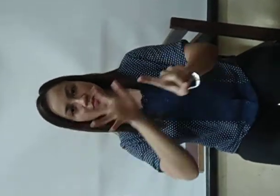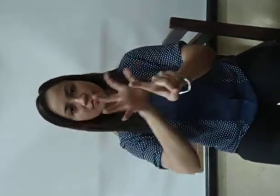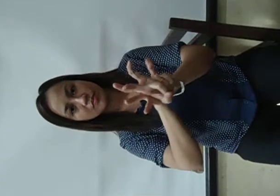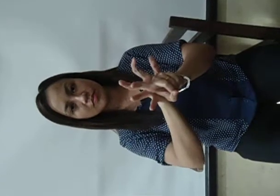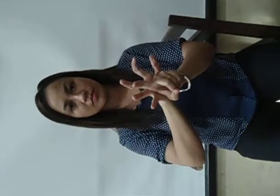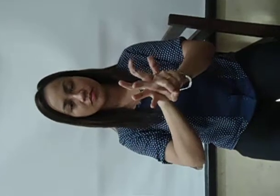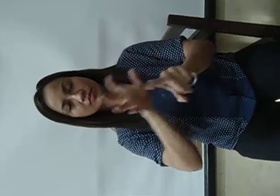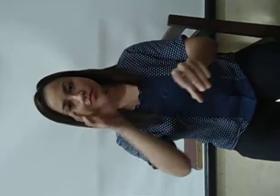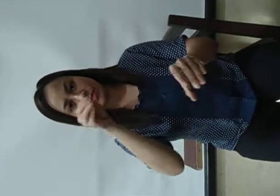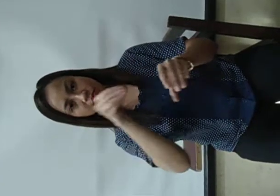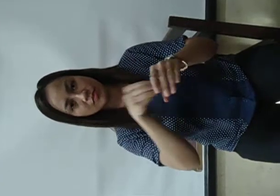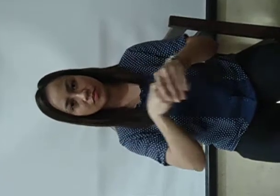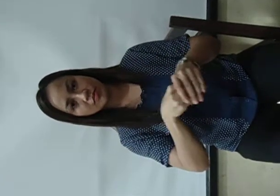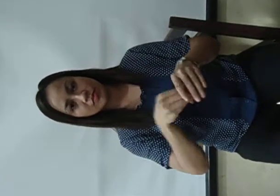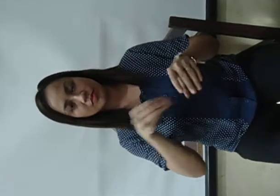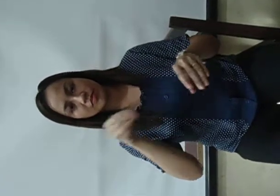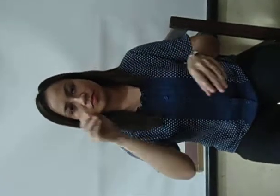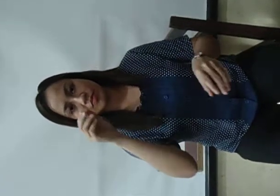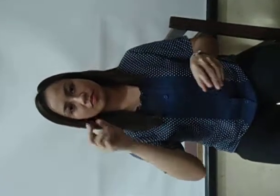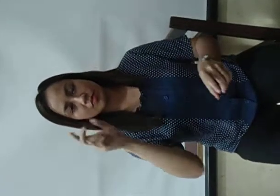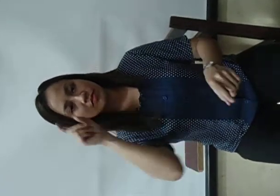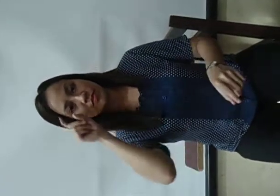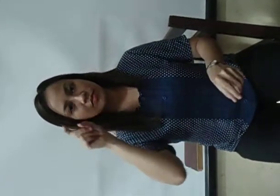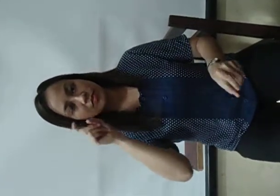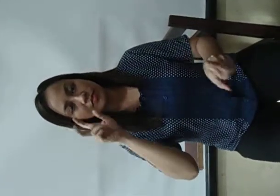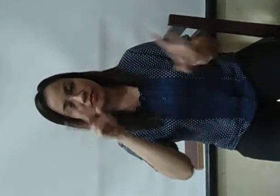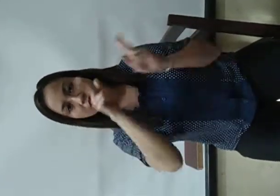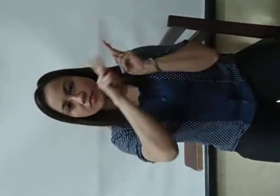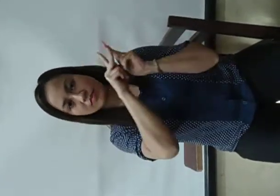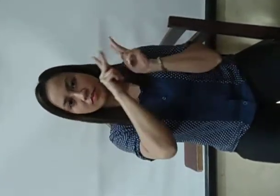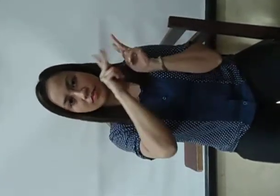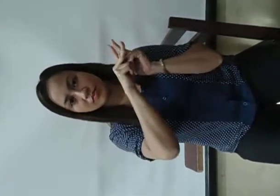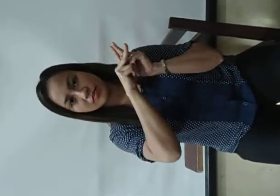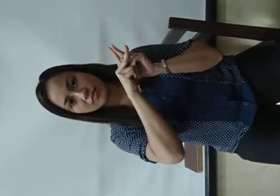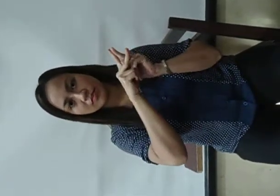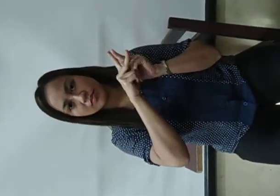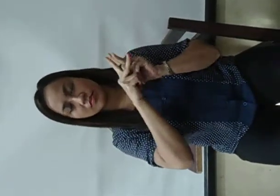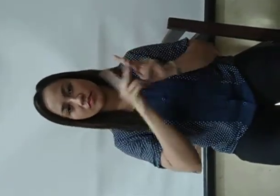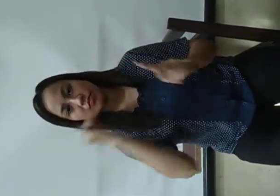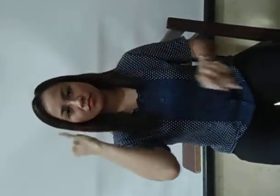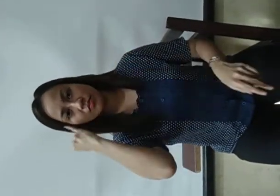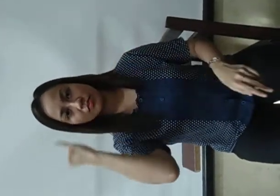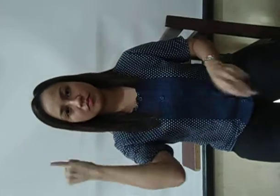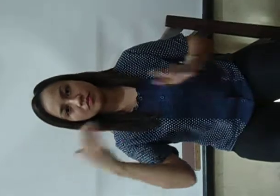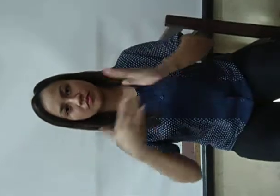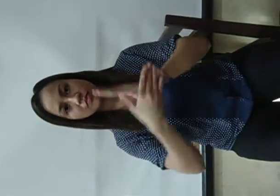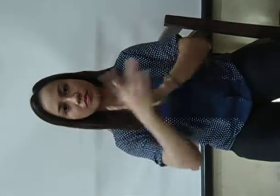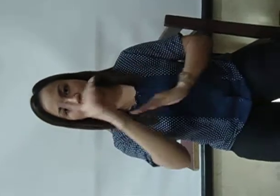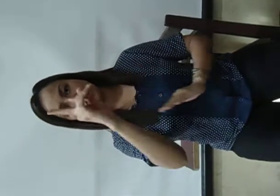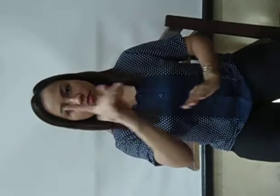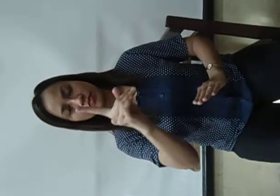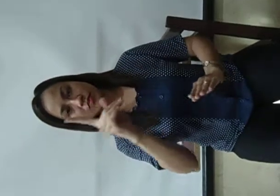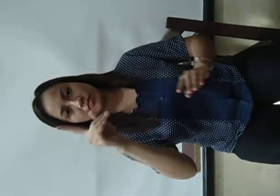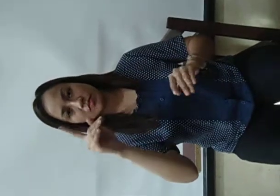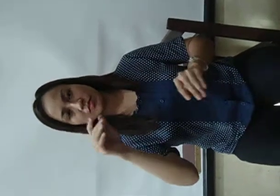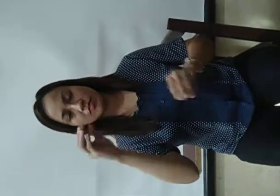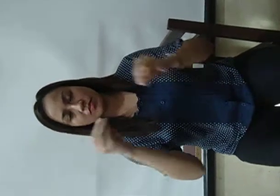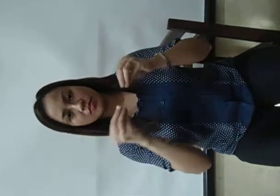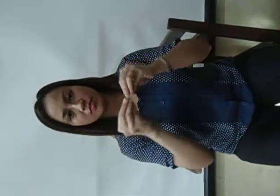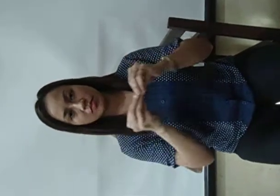involving sexual intercourse, which is initiated by one or more persons against